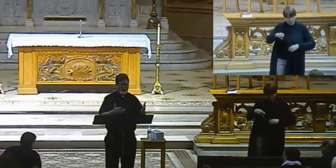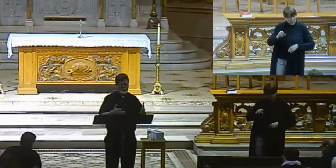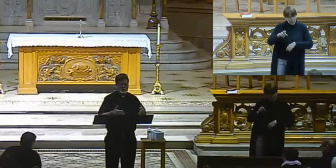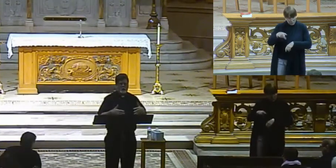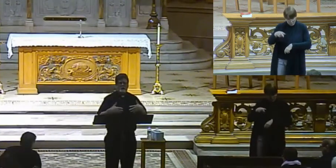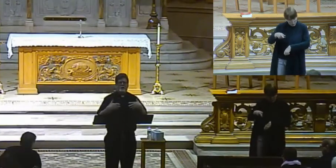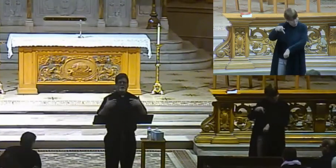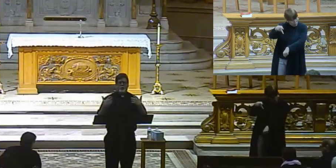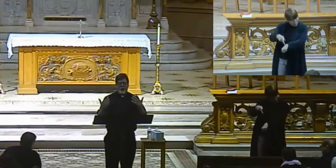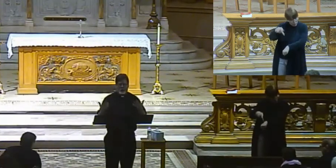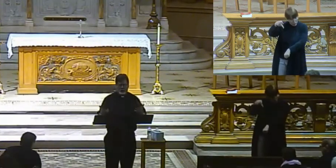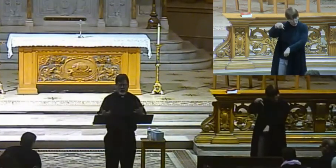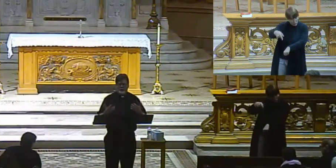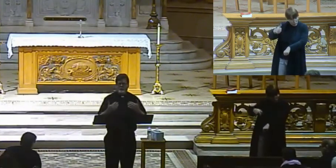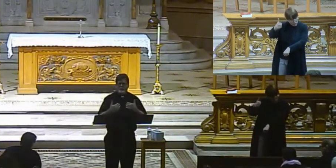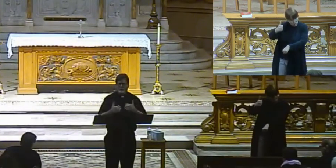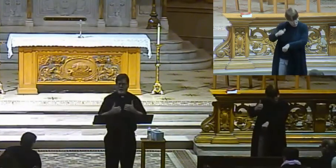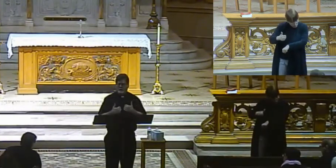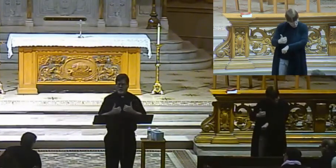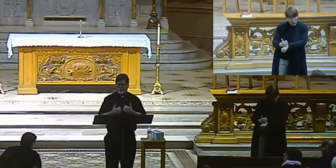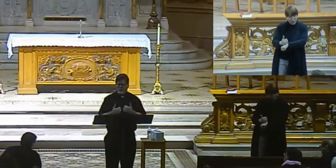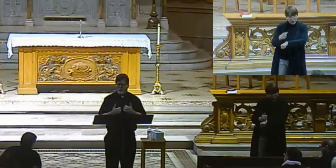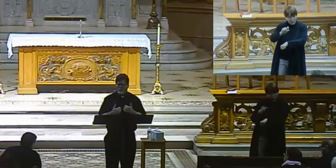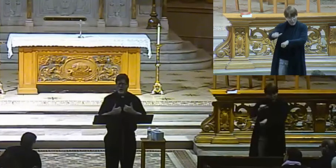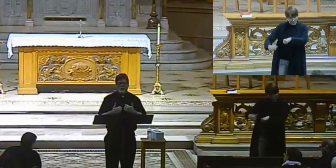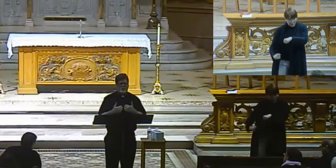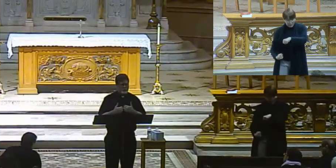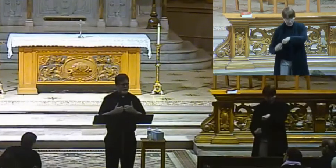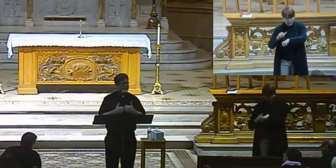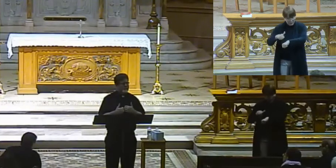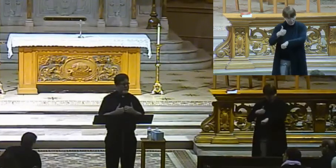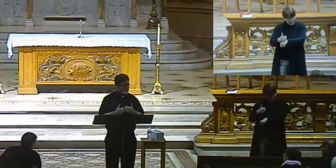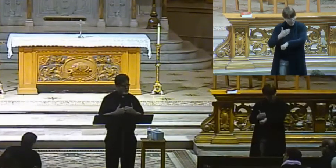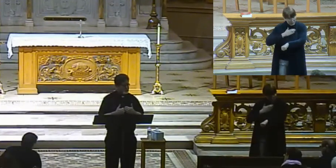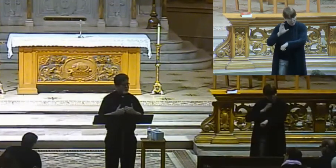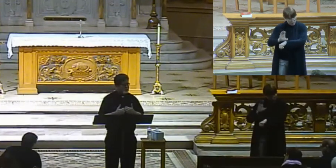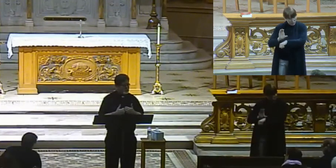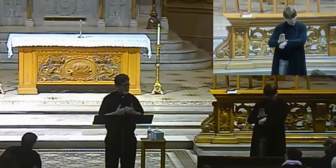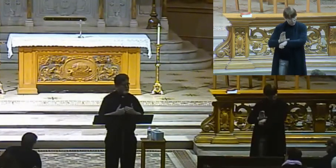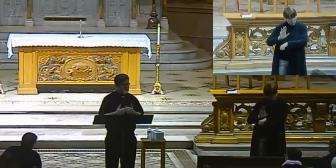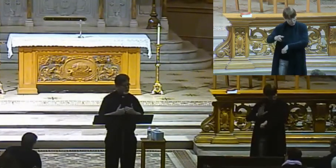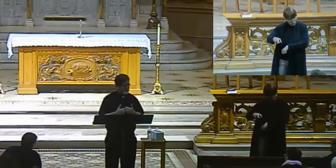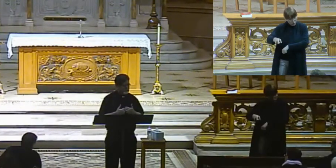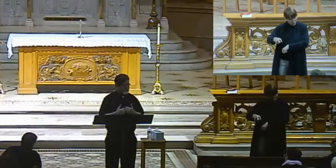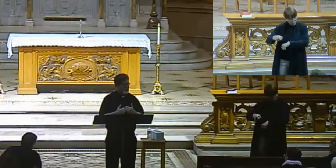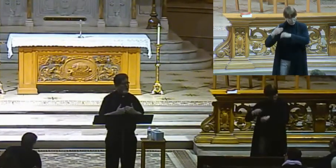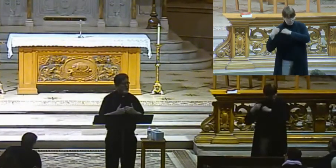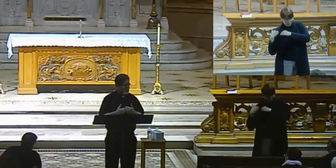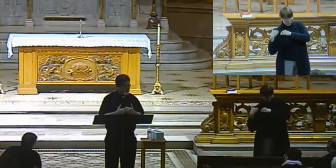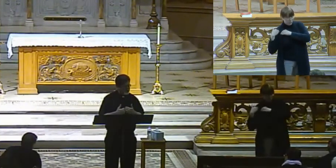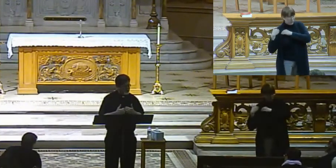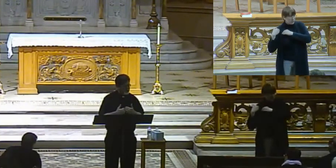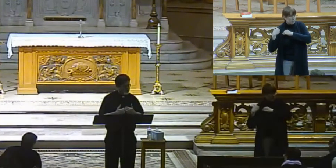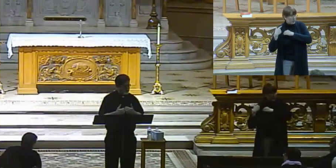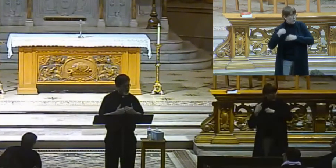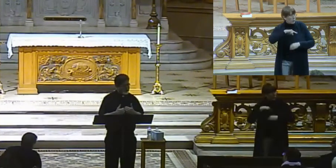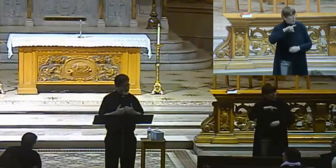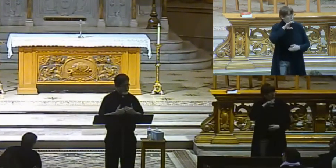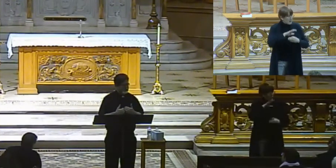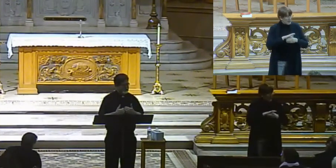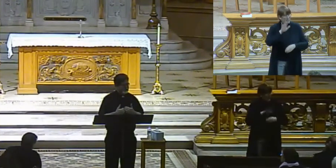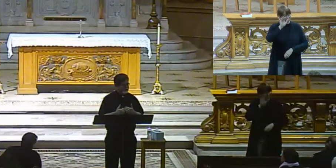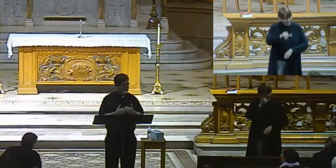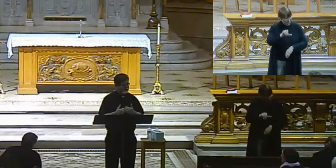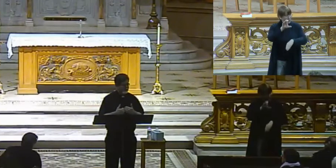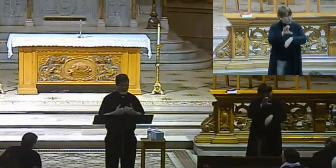rock, and on this rock I will build my church. We believe that the church that Jesus founded was and